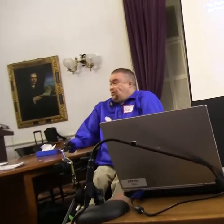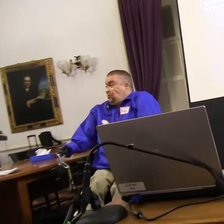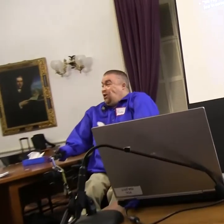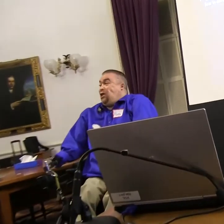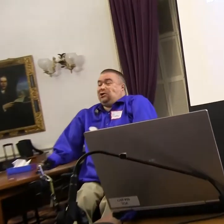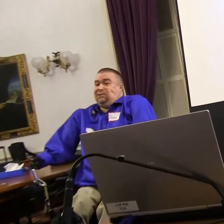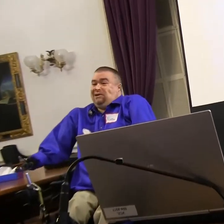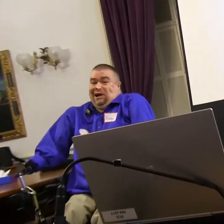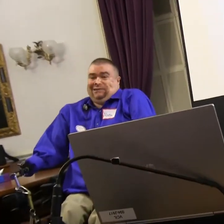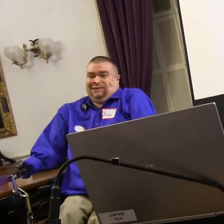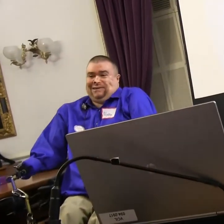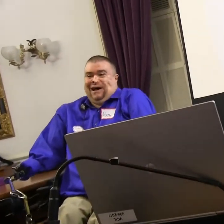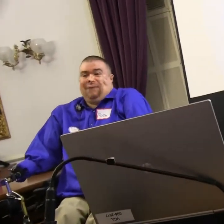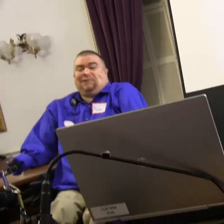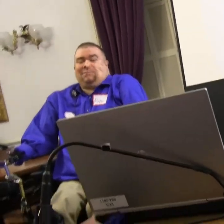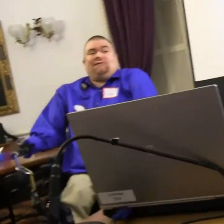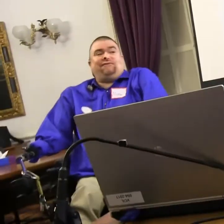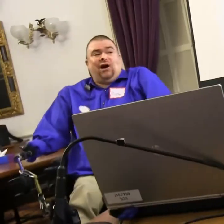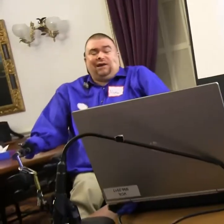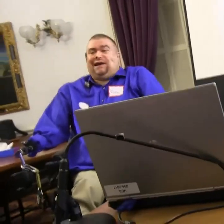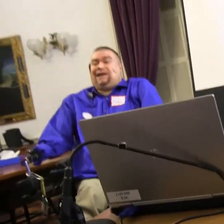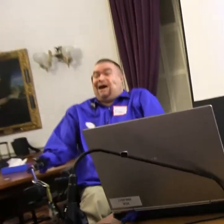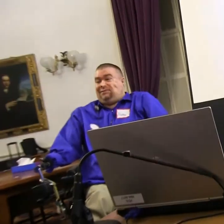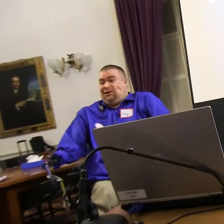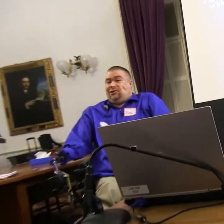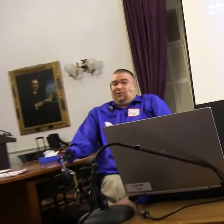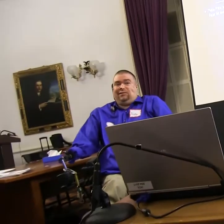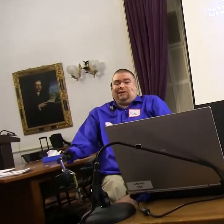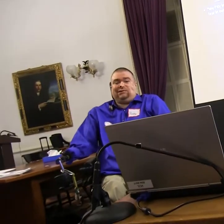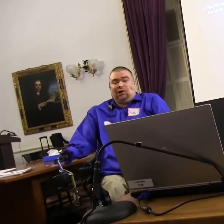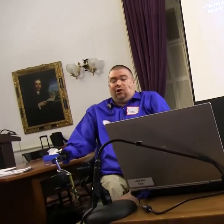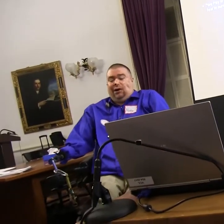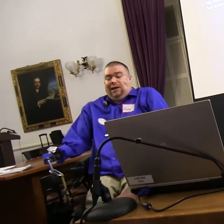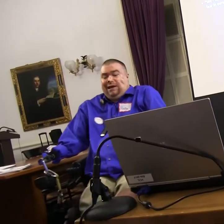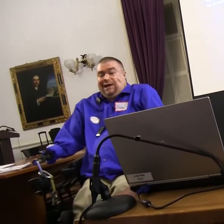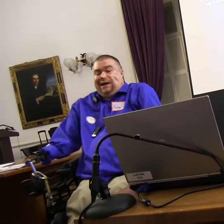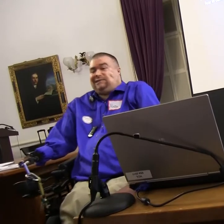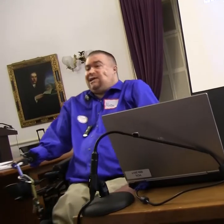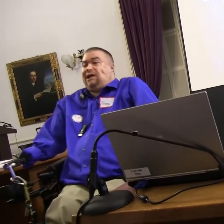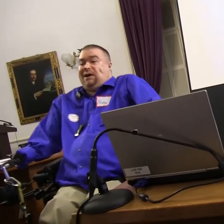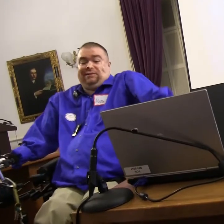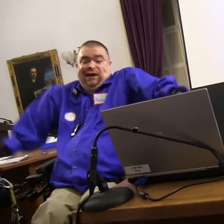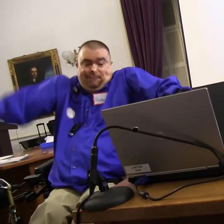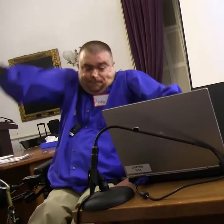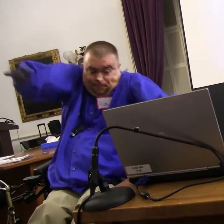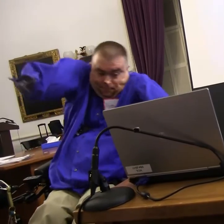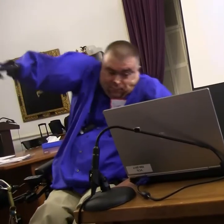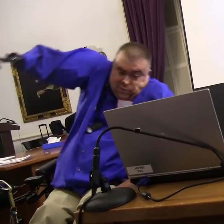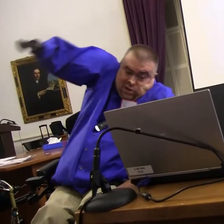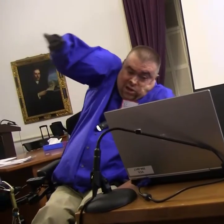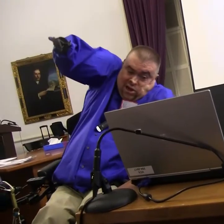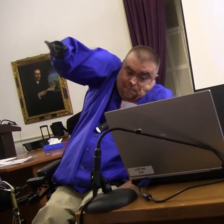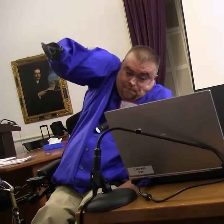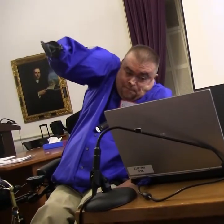So we're not looking to be nice. It's about fun and getting out there and doing things. So it's not about that.